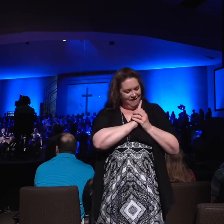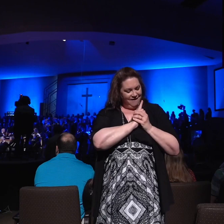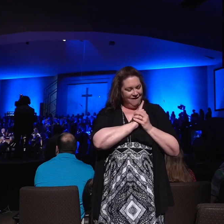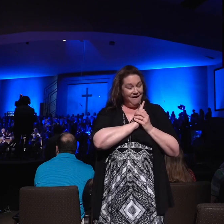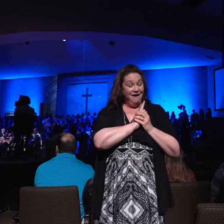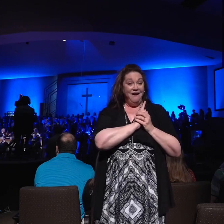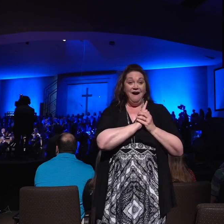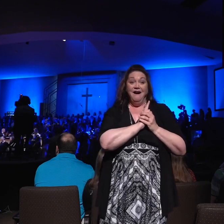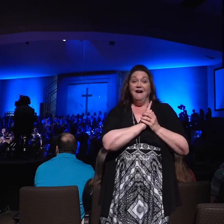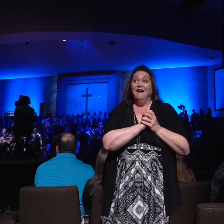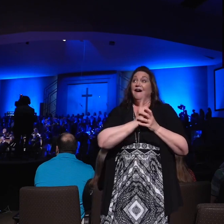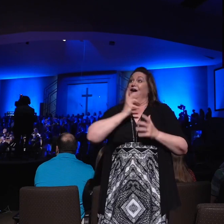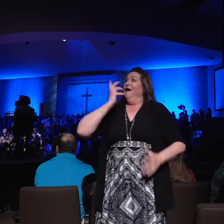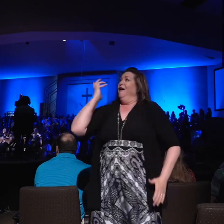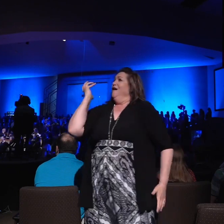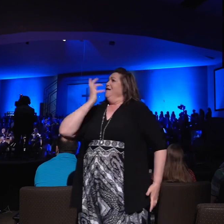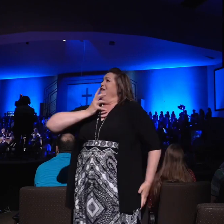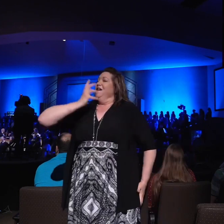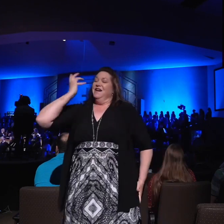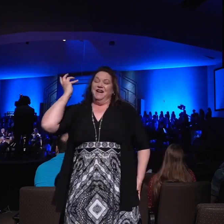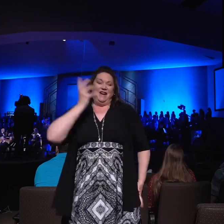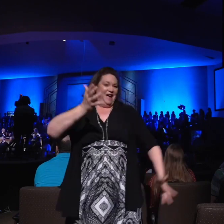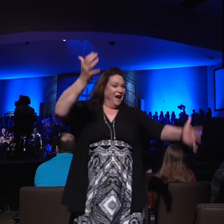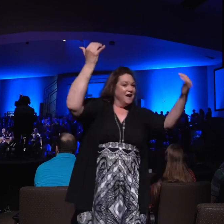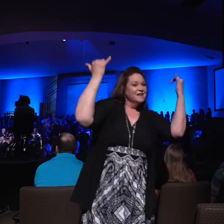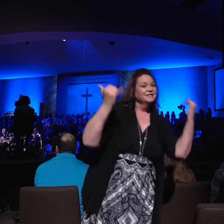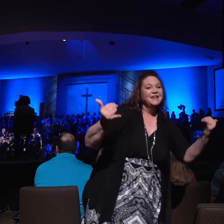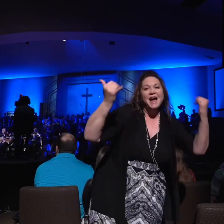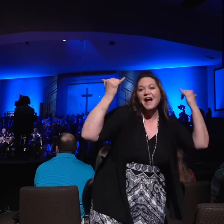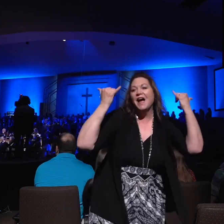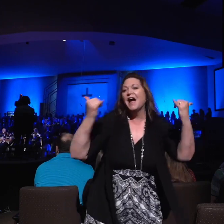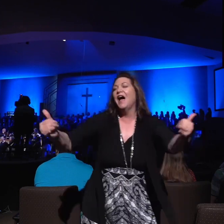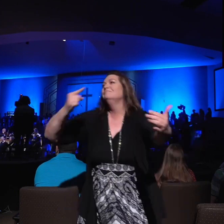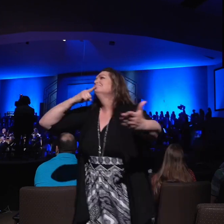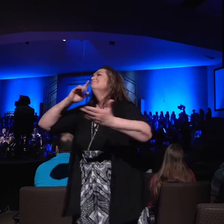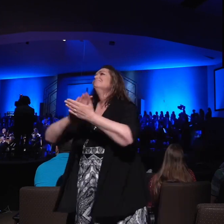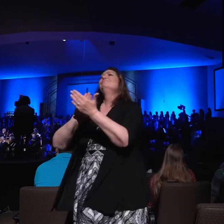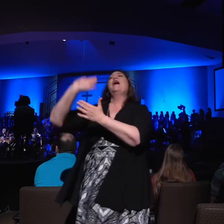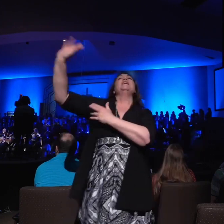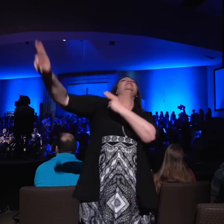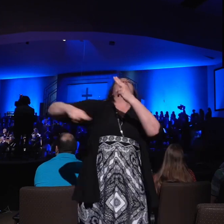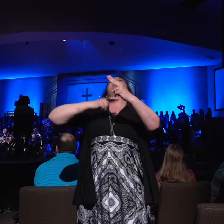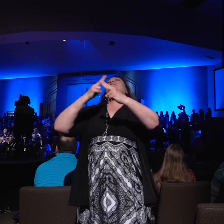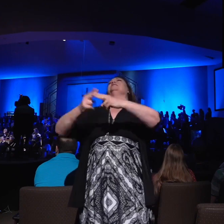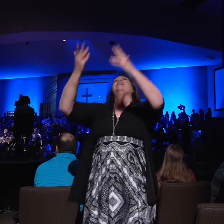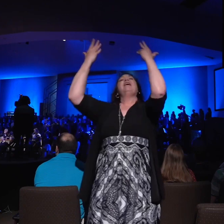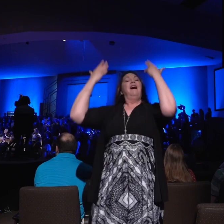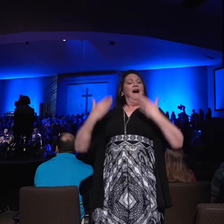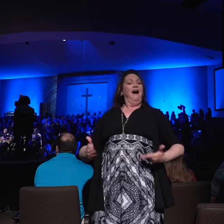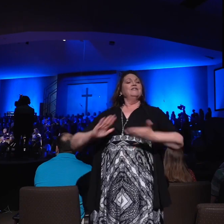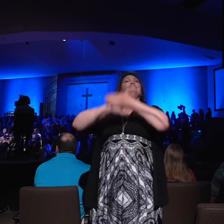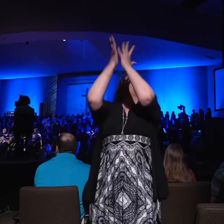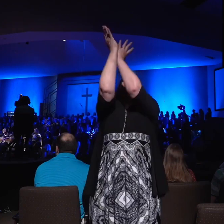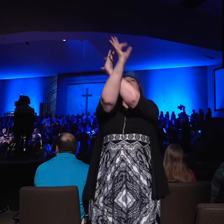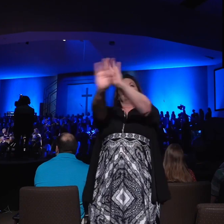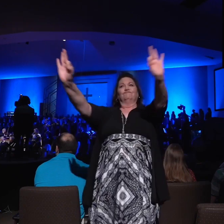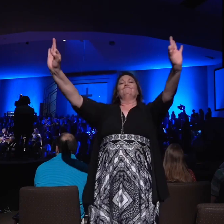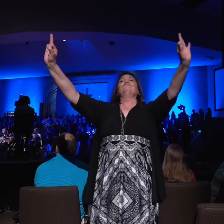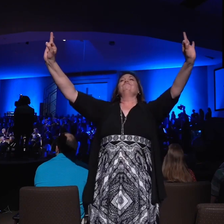And now praise his name And now am free